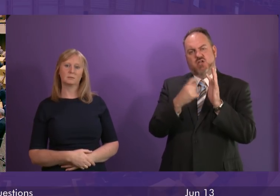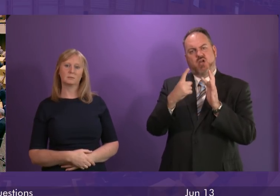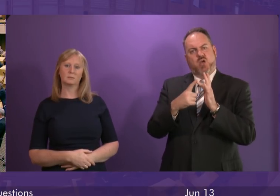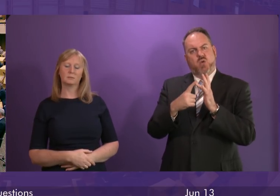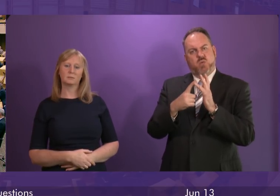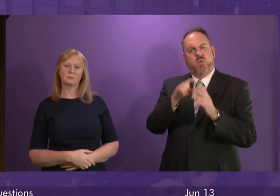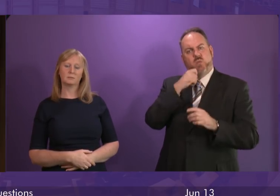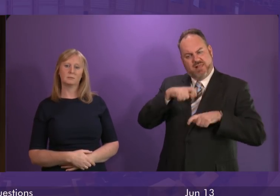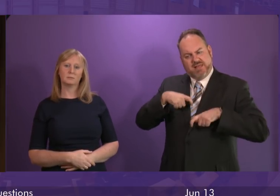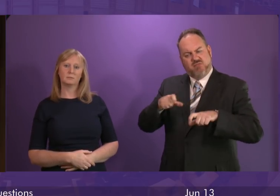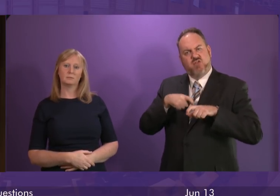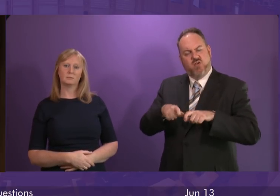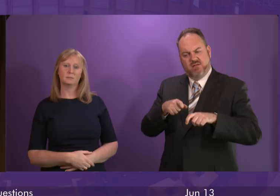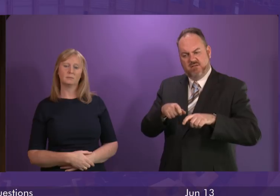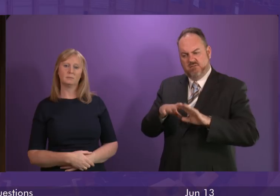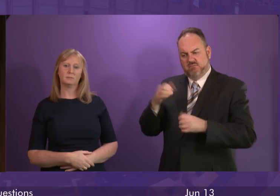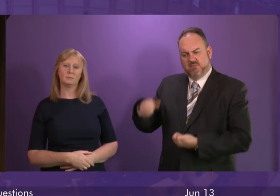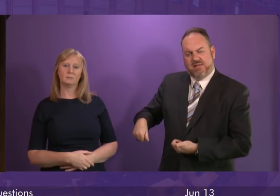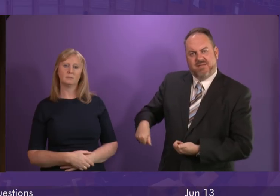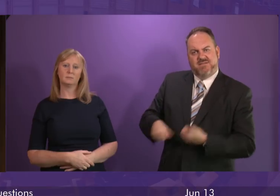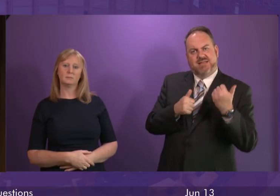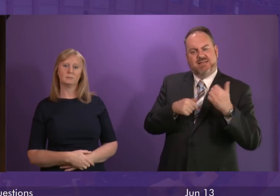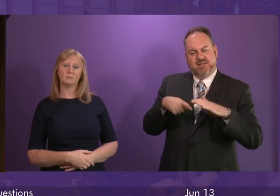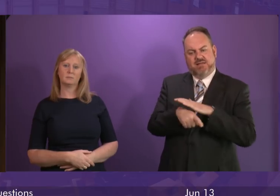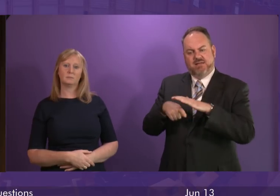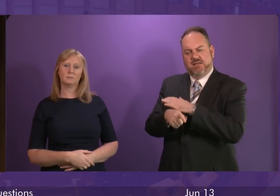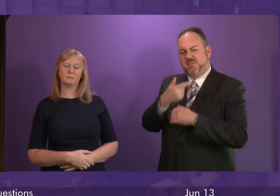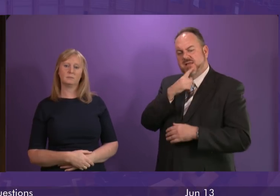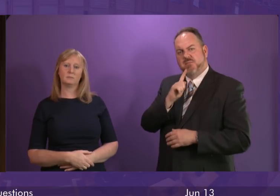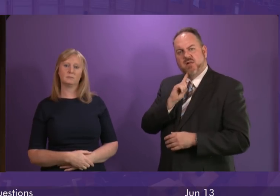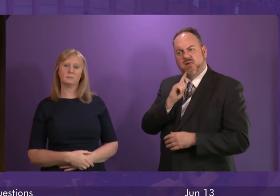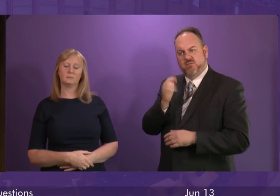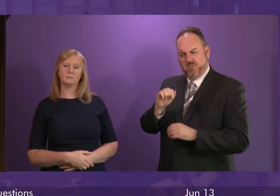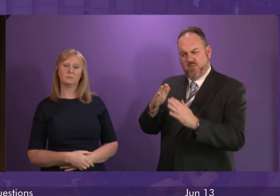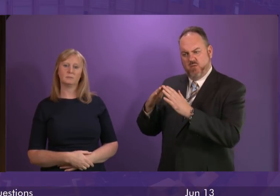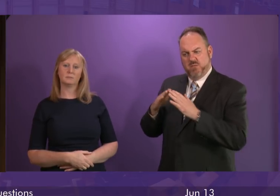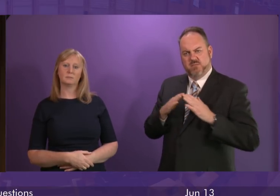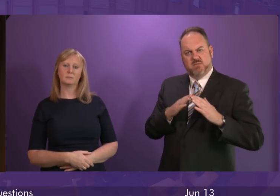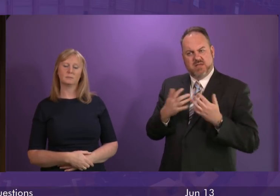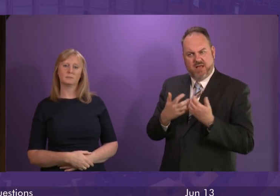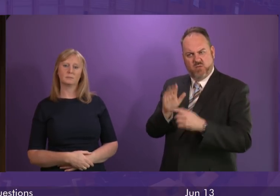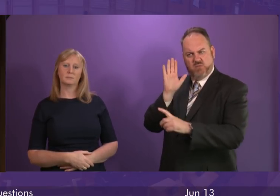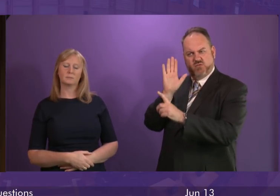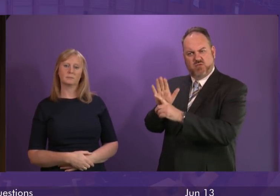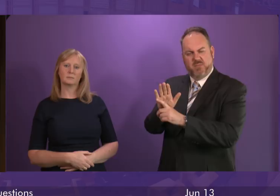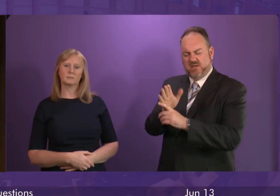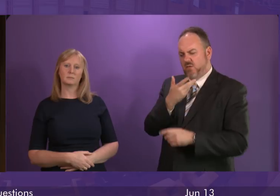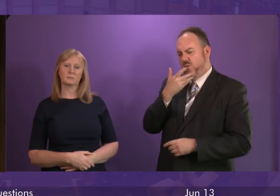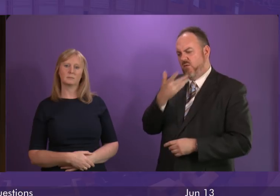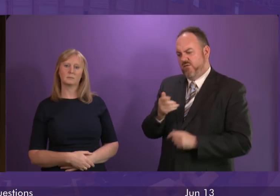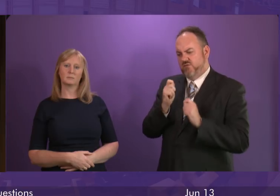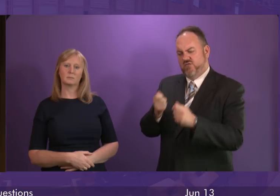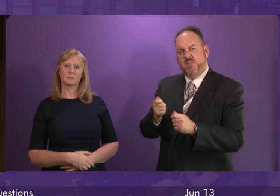eviction programme across Glasgow. Can the First Minister tell me what action the Scottish Government will take to prevent this inhumane treatment